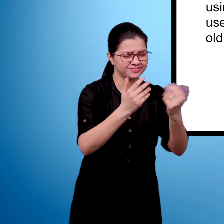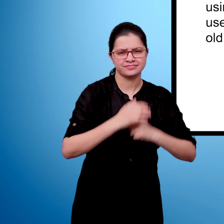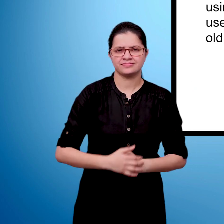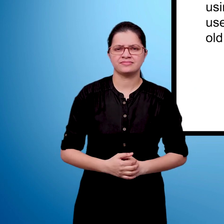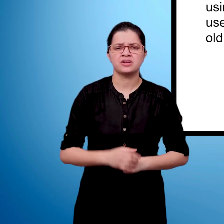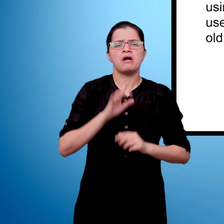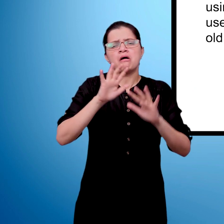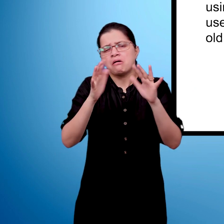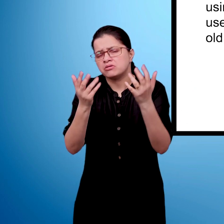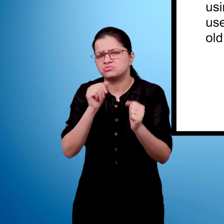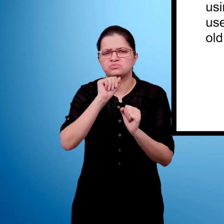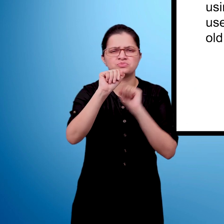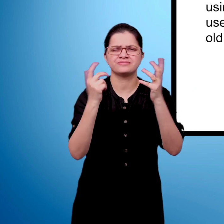You can also use